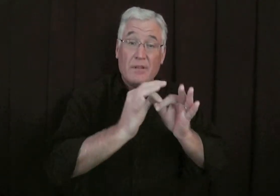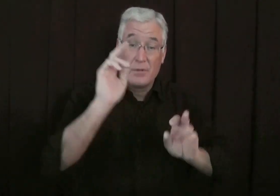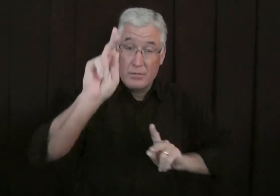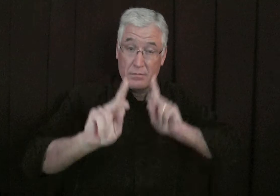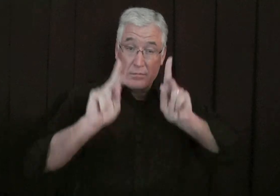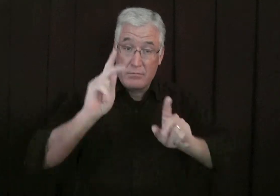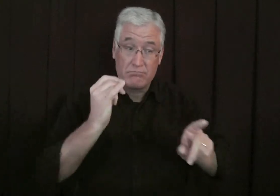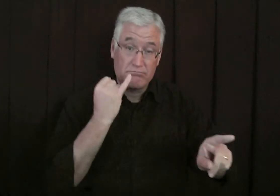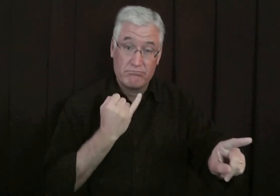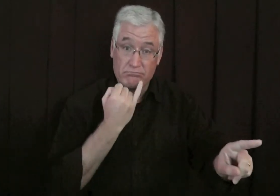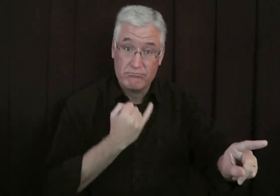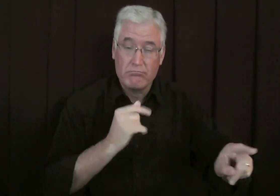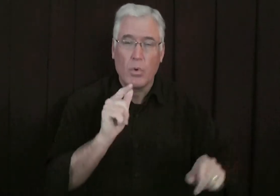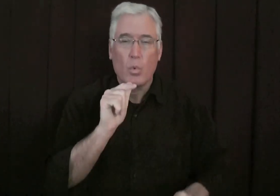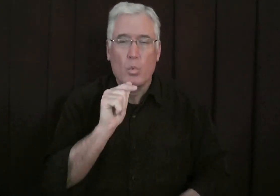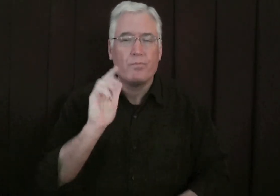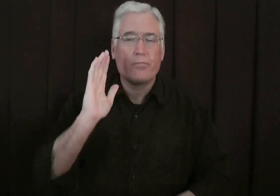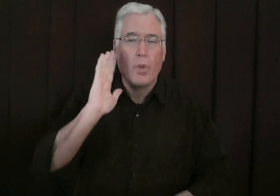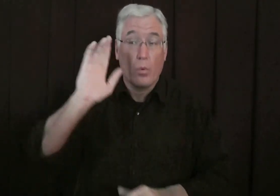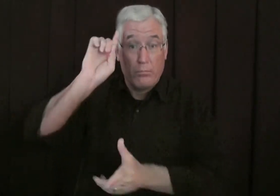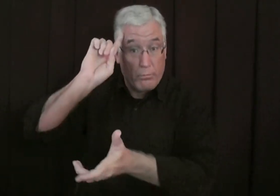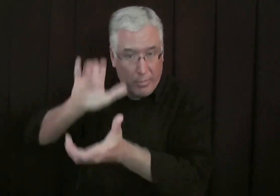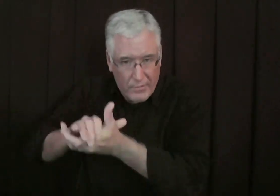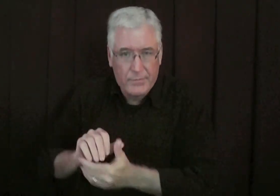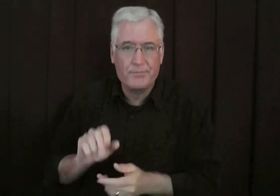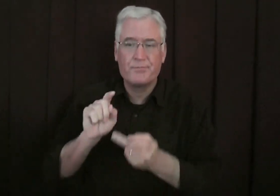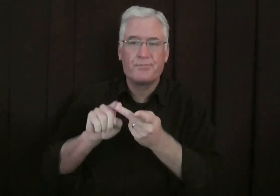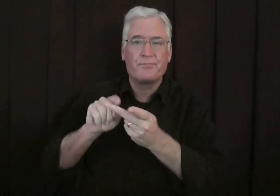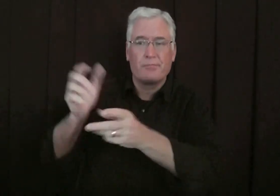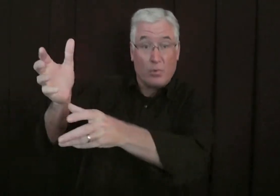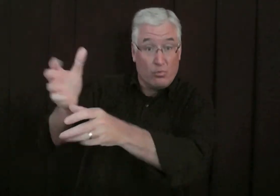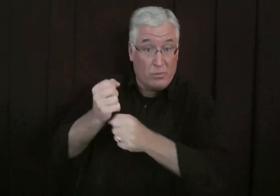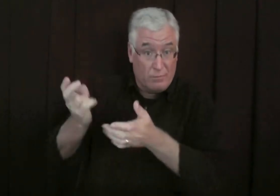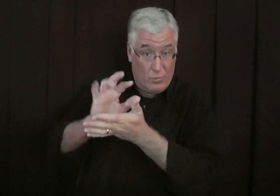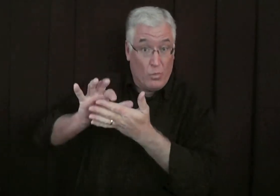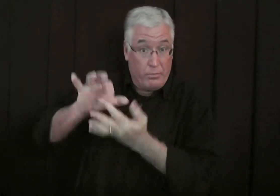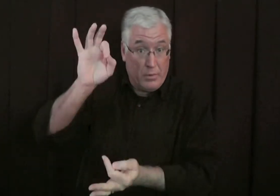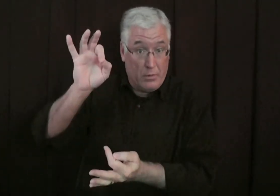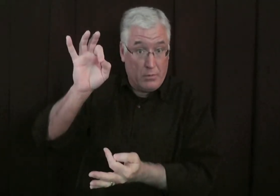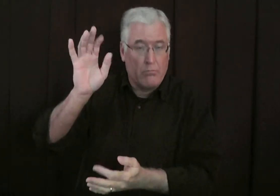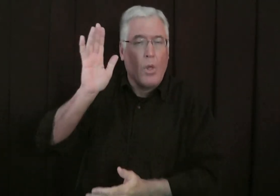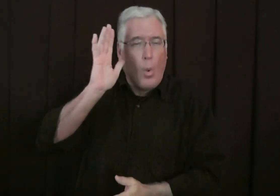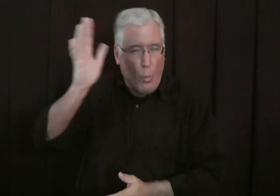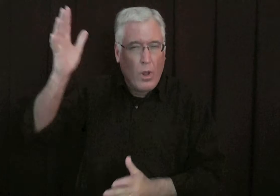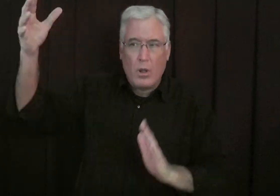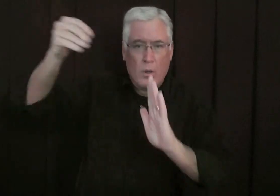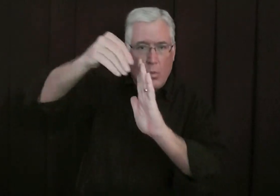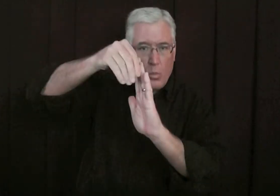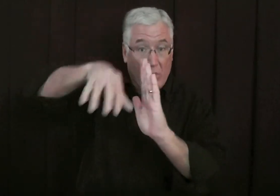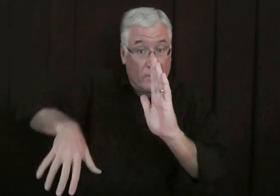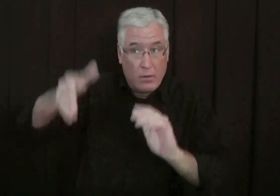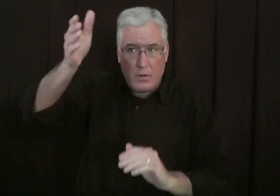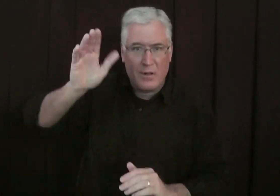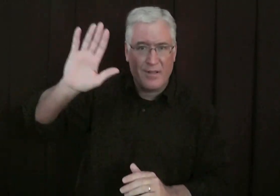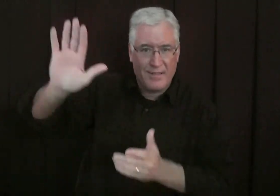Those faithful people of Israel who believe and receive the Spirit, they will